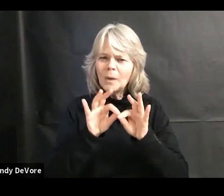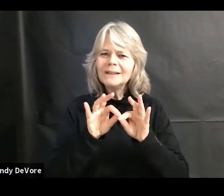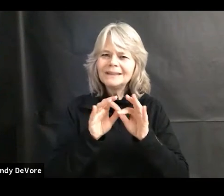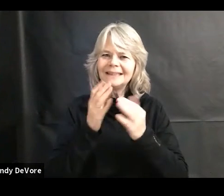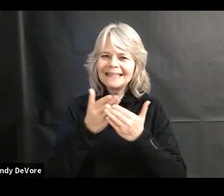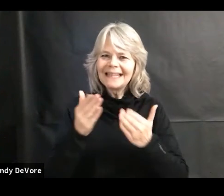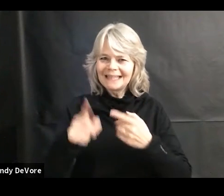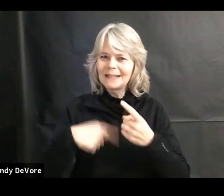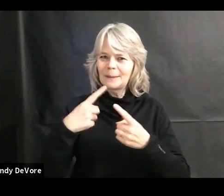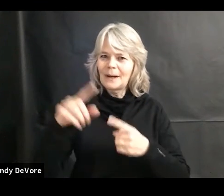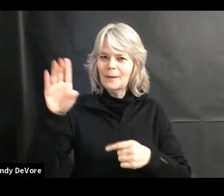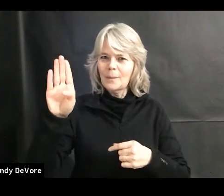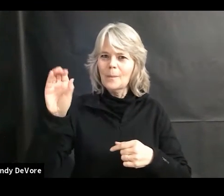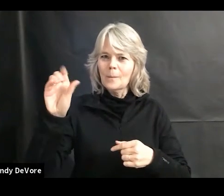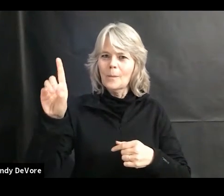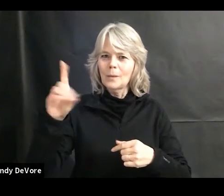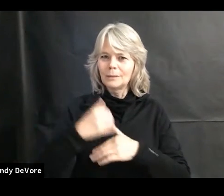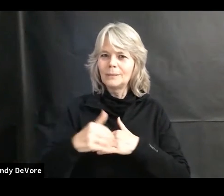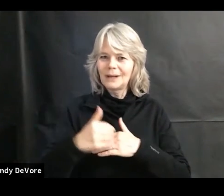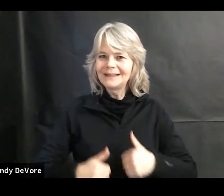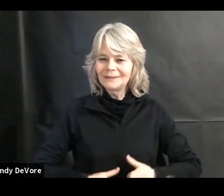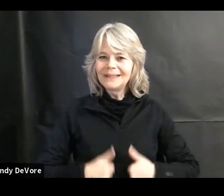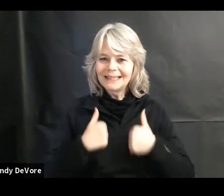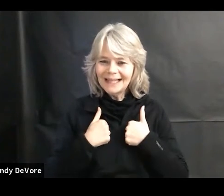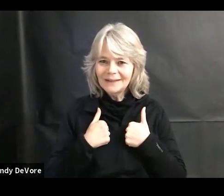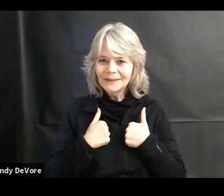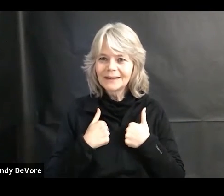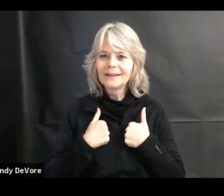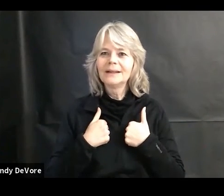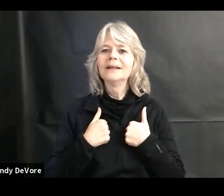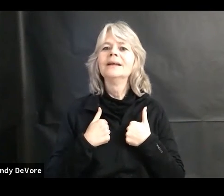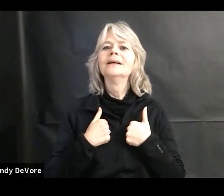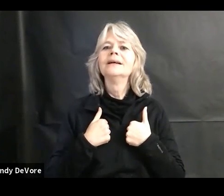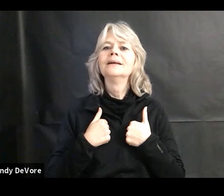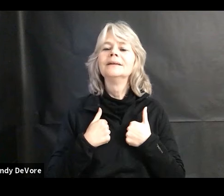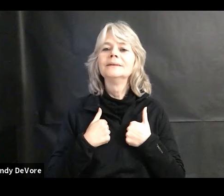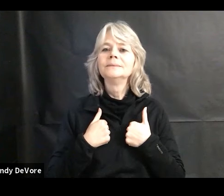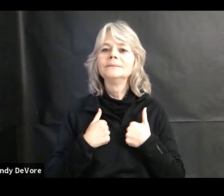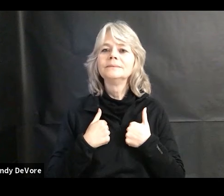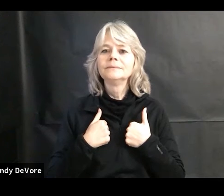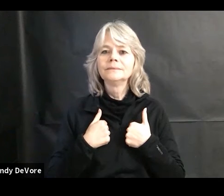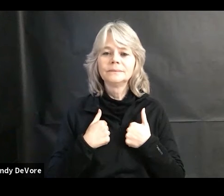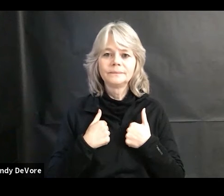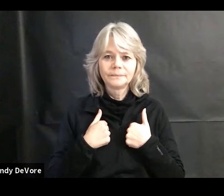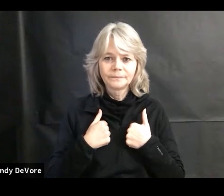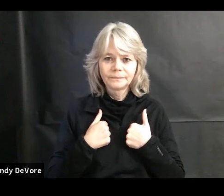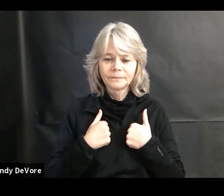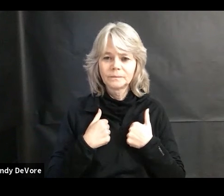of Life. And then we ask them to help, well, to do lots of things to get involved with Bread of Life.